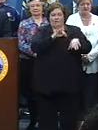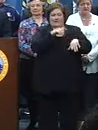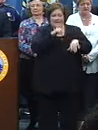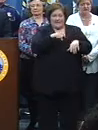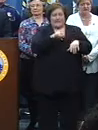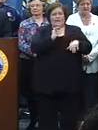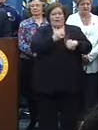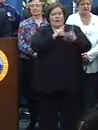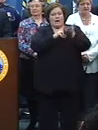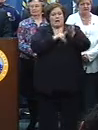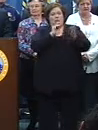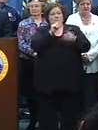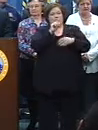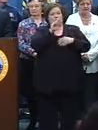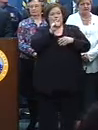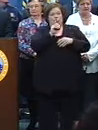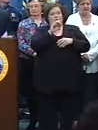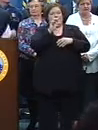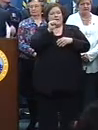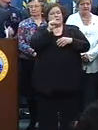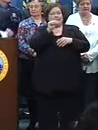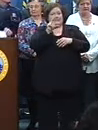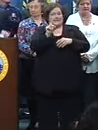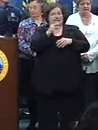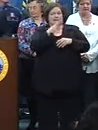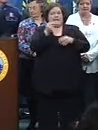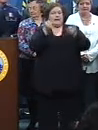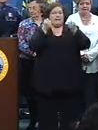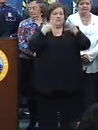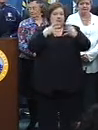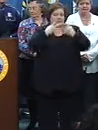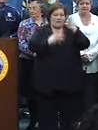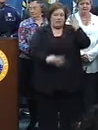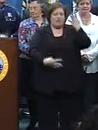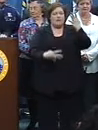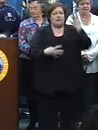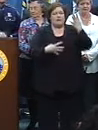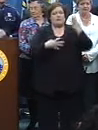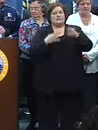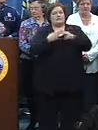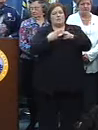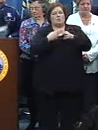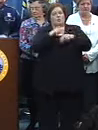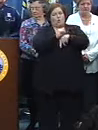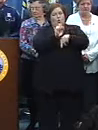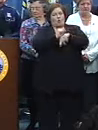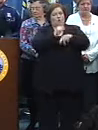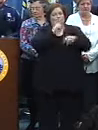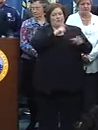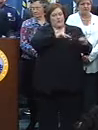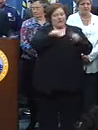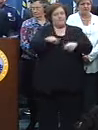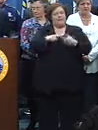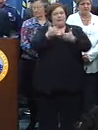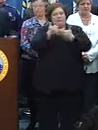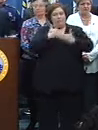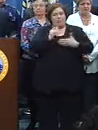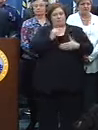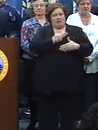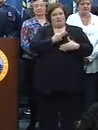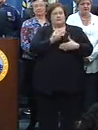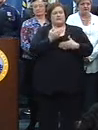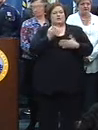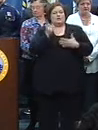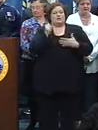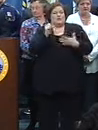contractors, Metro, Richards, STT, and so many temporary workers were there to help us with all of